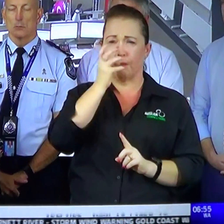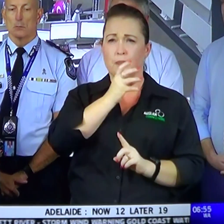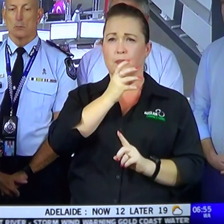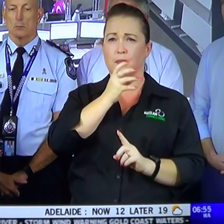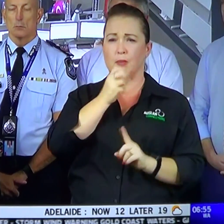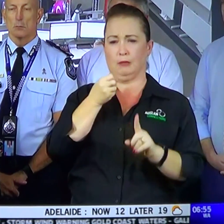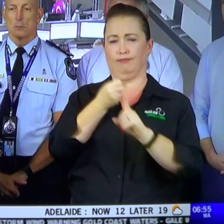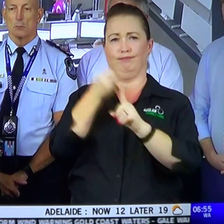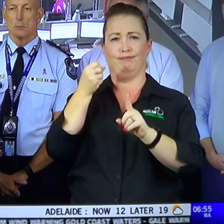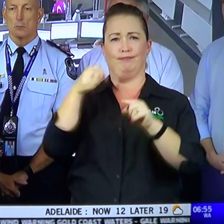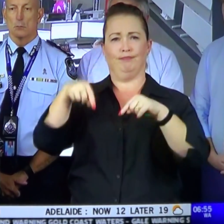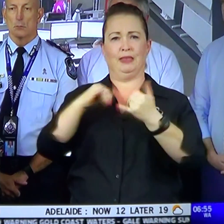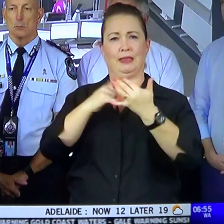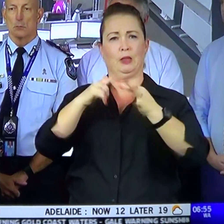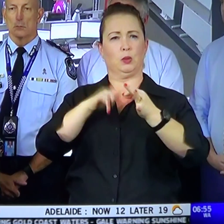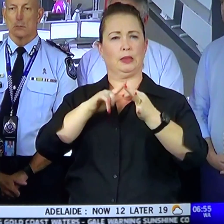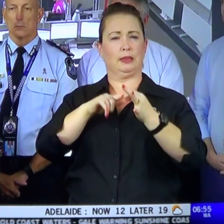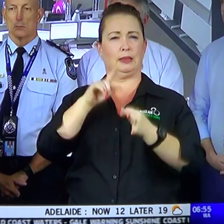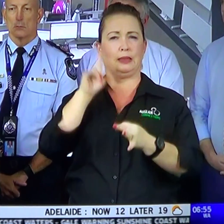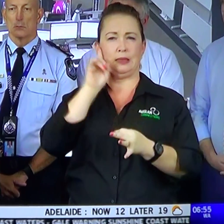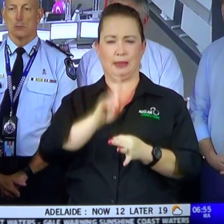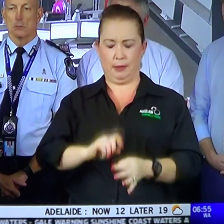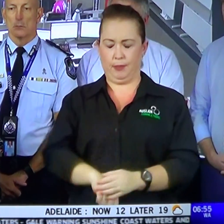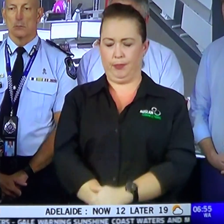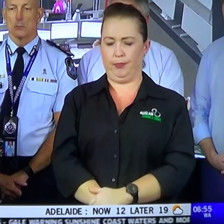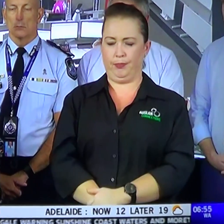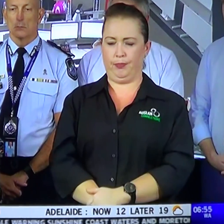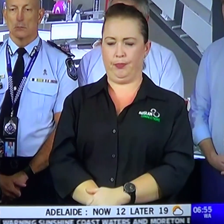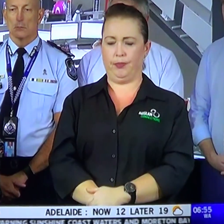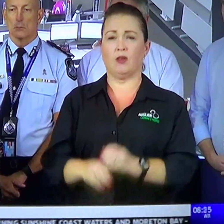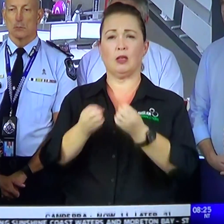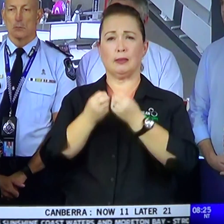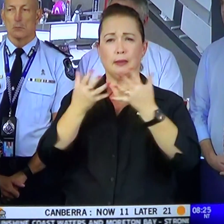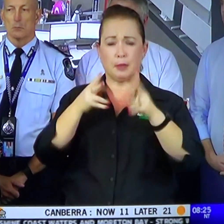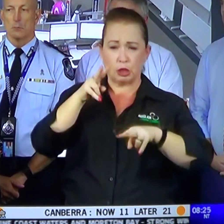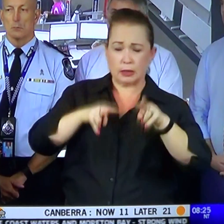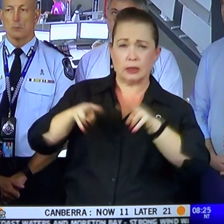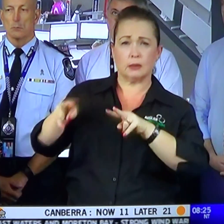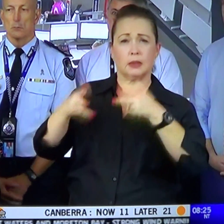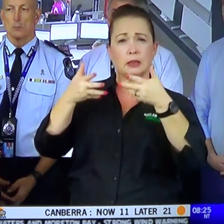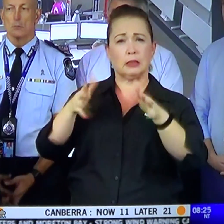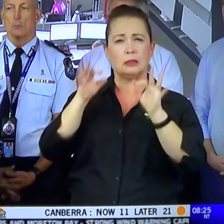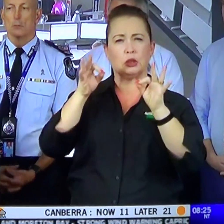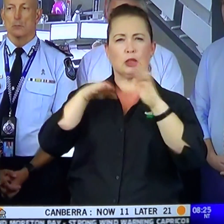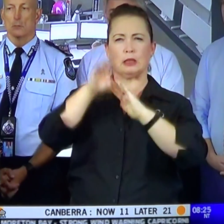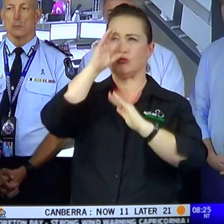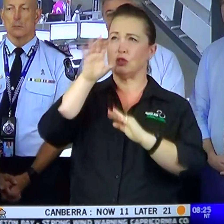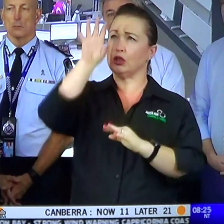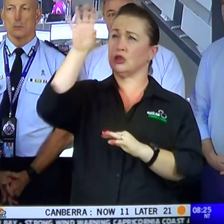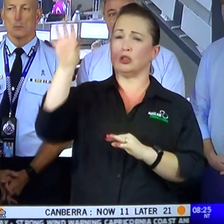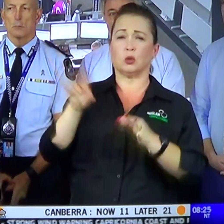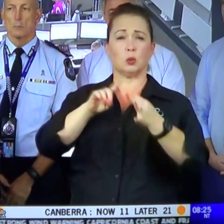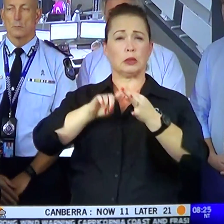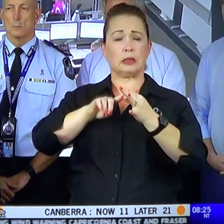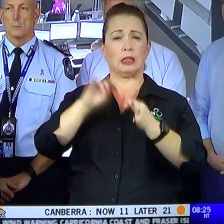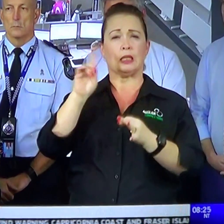that hit south-east Queensland yesterday. In relation to damage assessments that have been done, especially in regional Queensland, there are